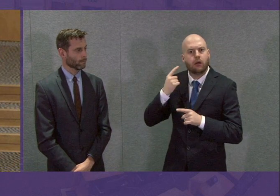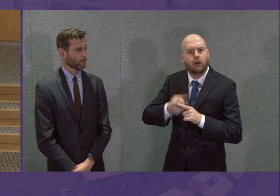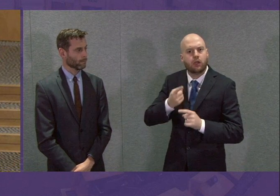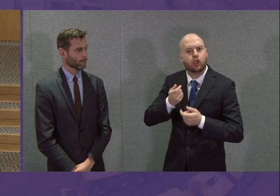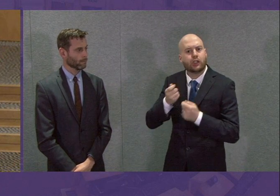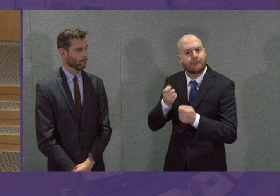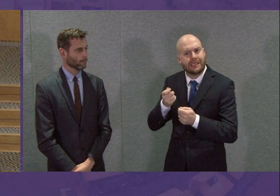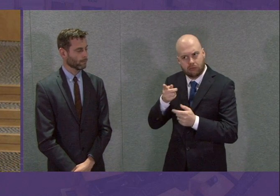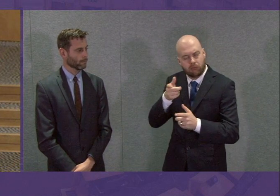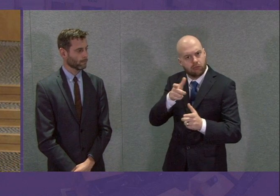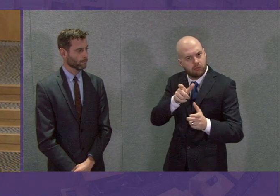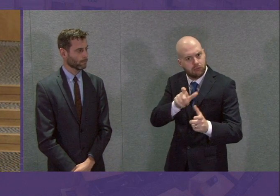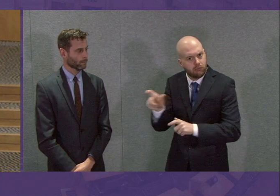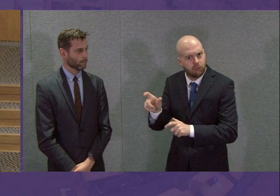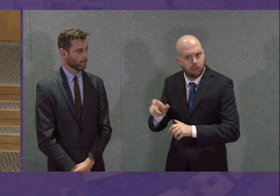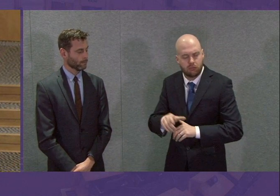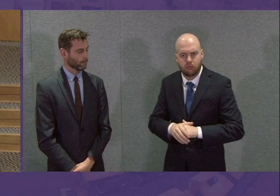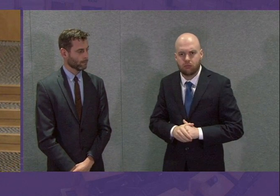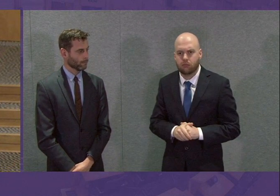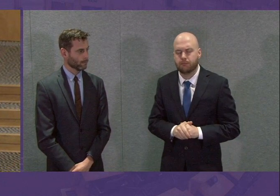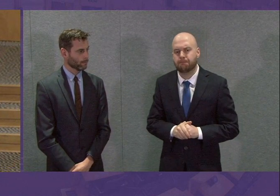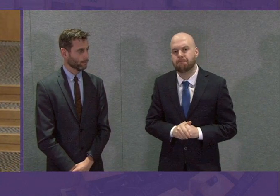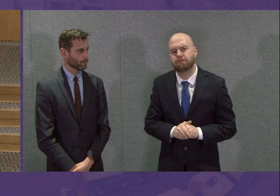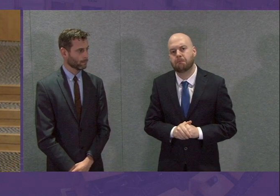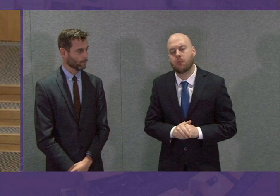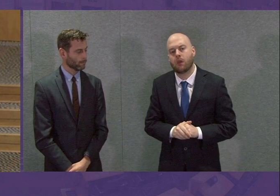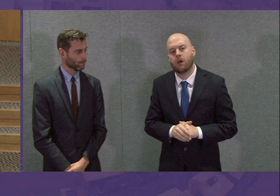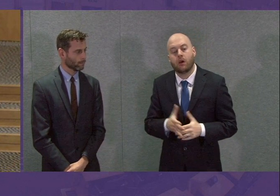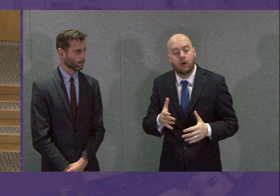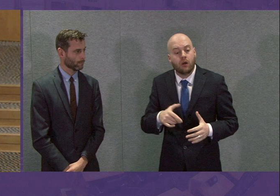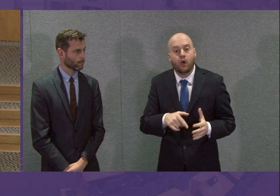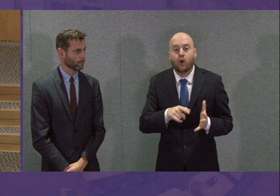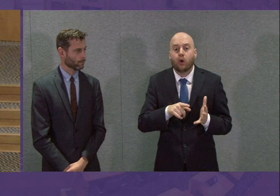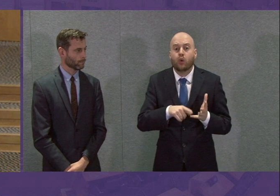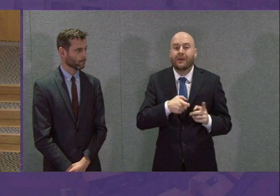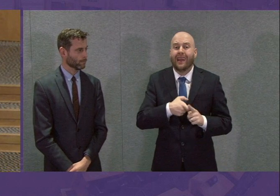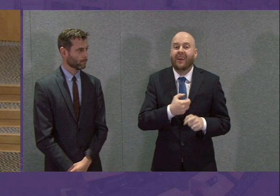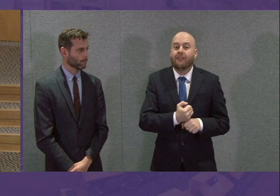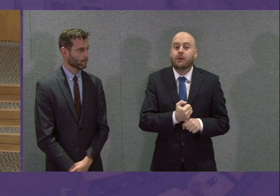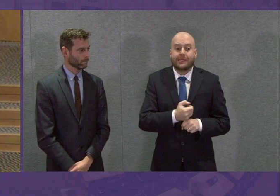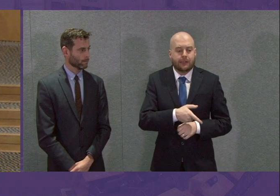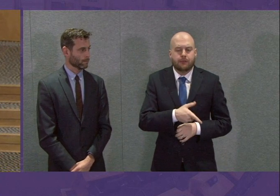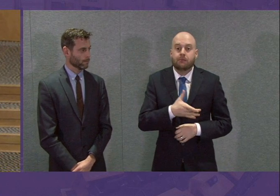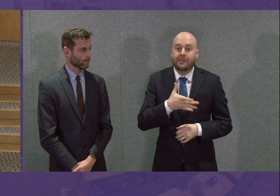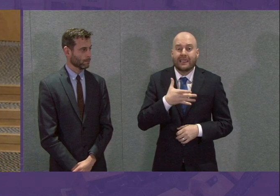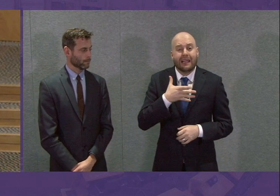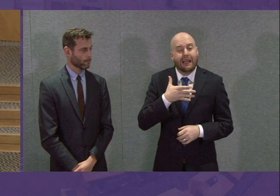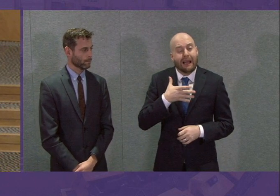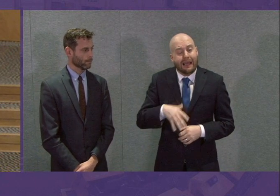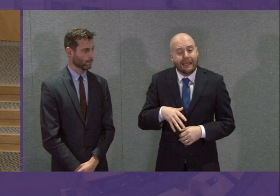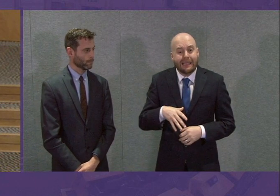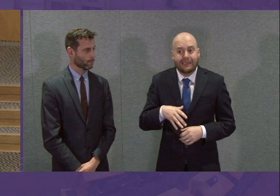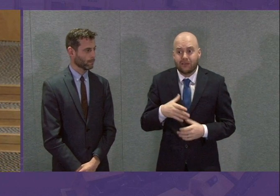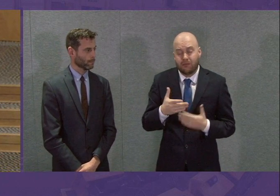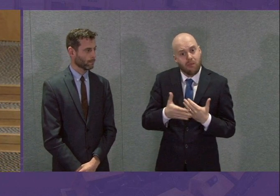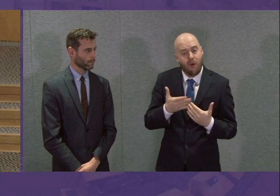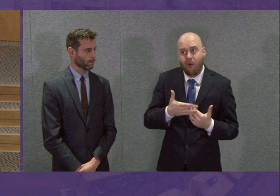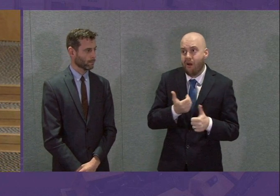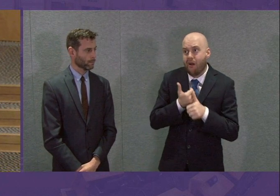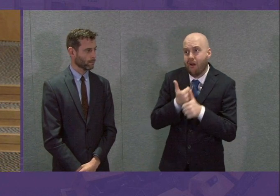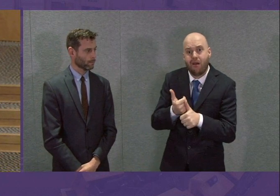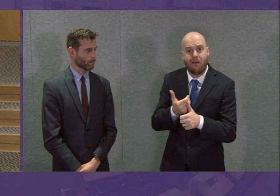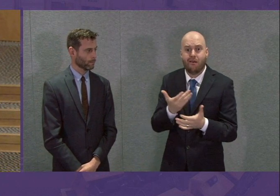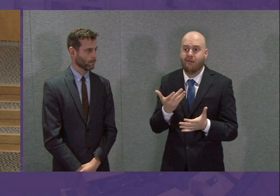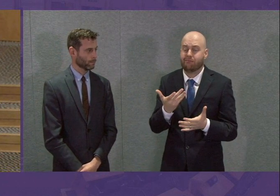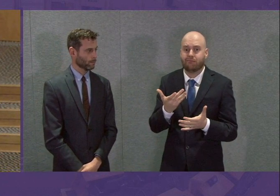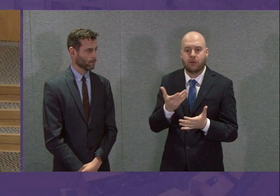doubt that the UK government is going to need to do more to get money to put food on the table and keep the roofs over the